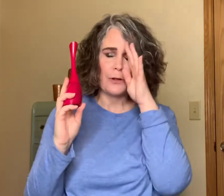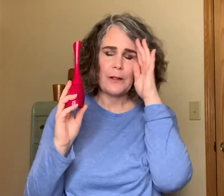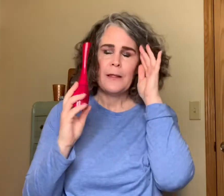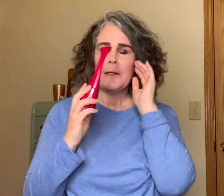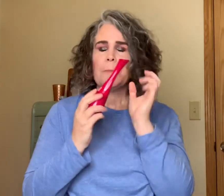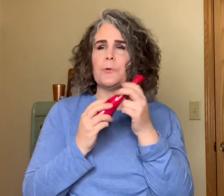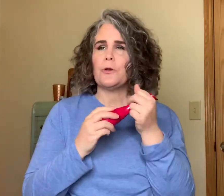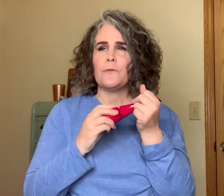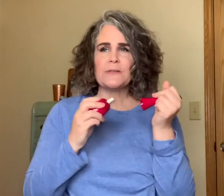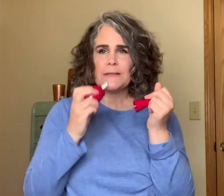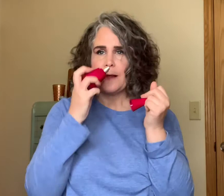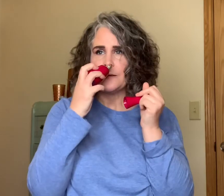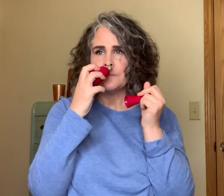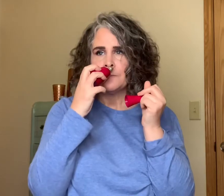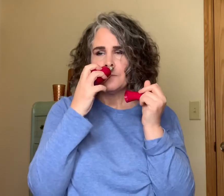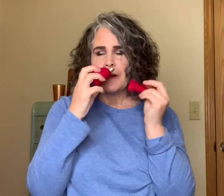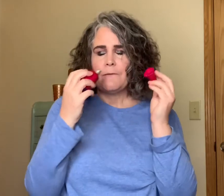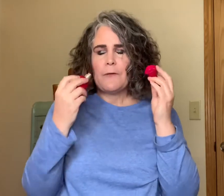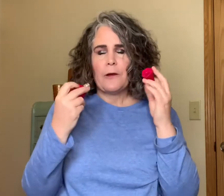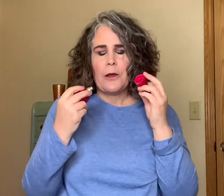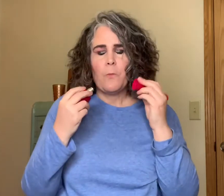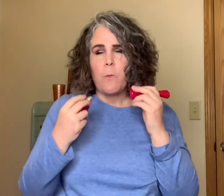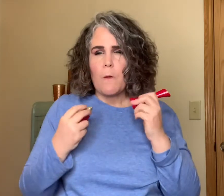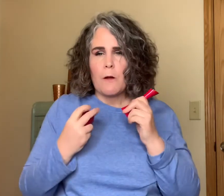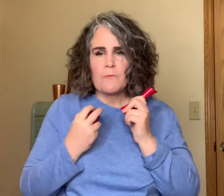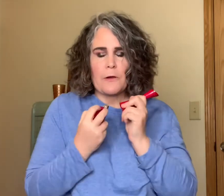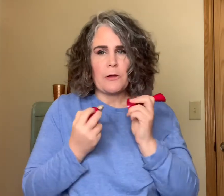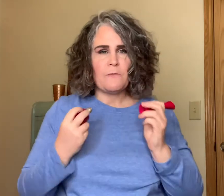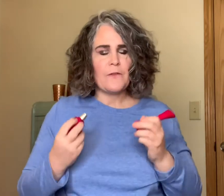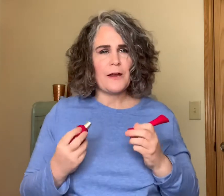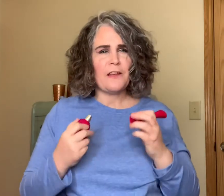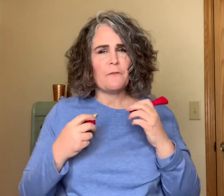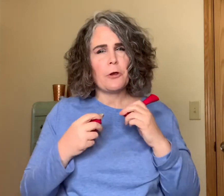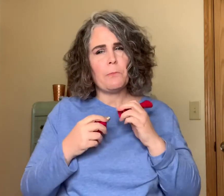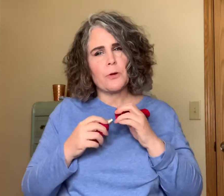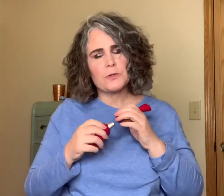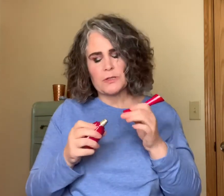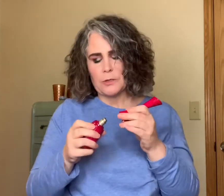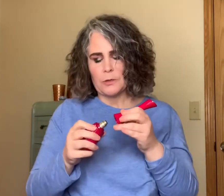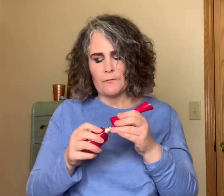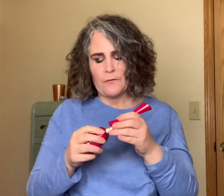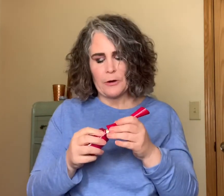beautiful scent very warm very inviting very personal very